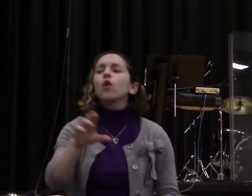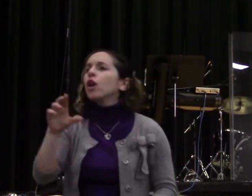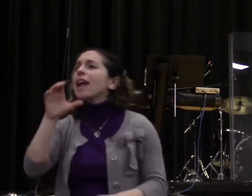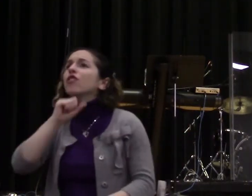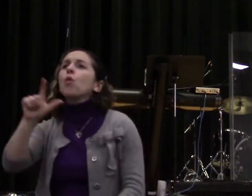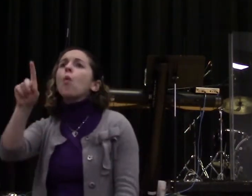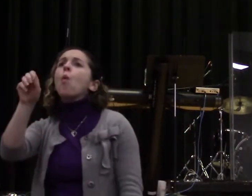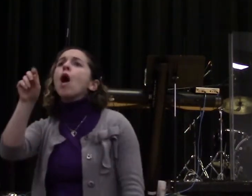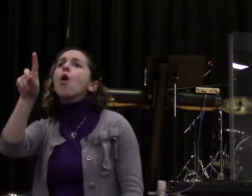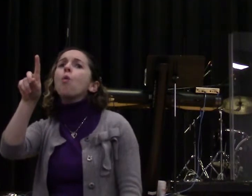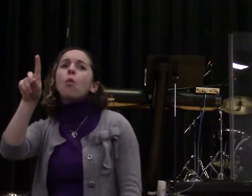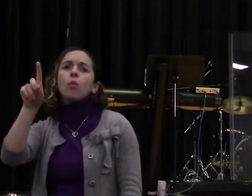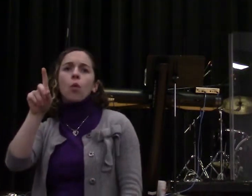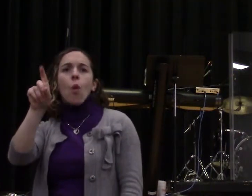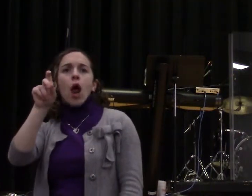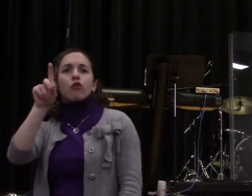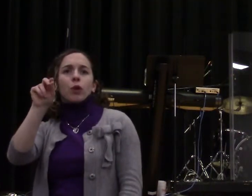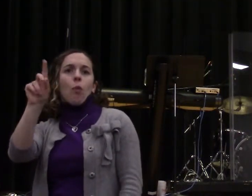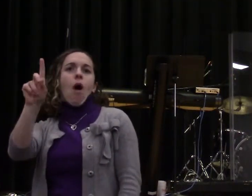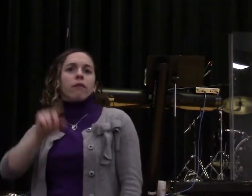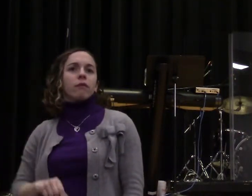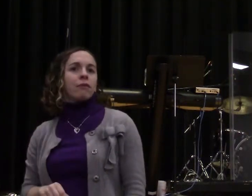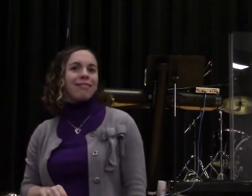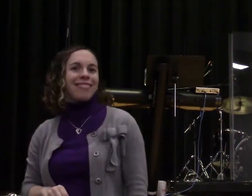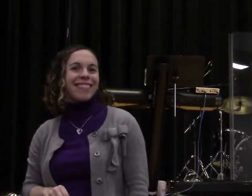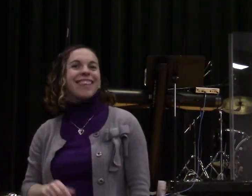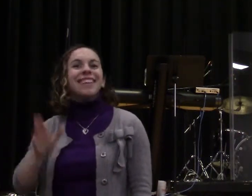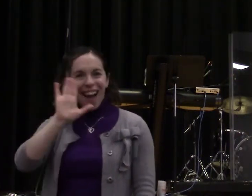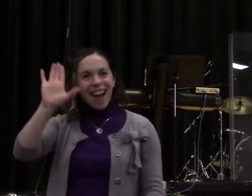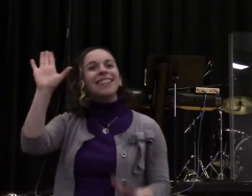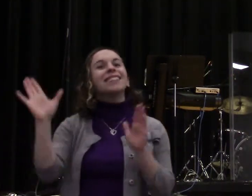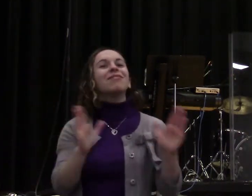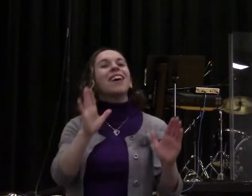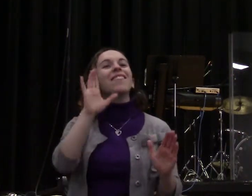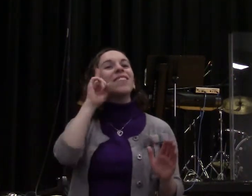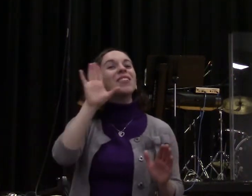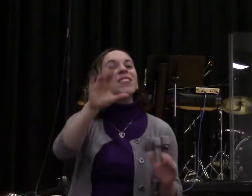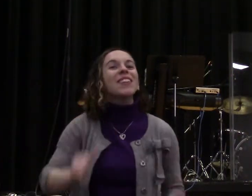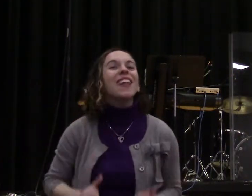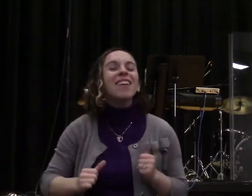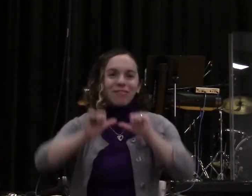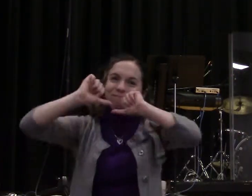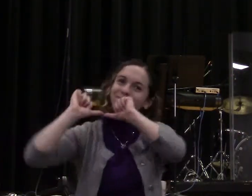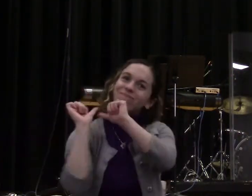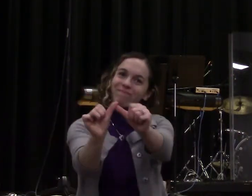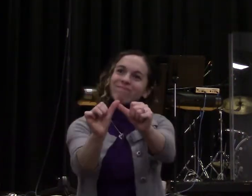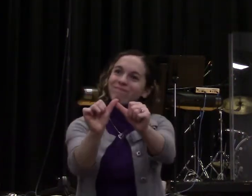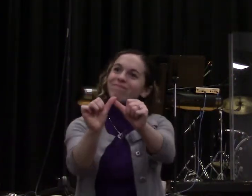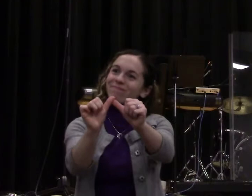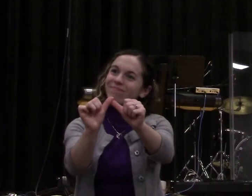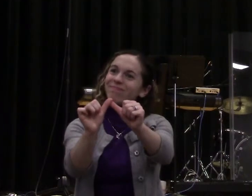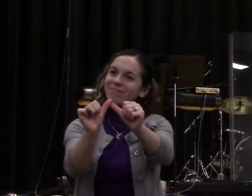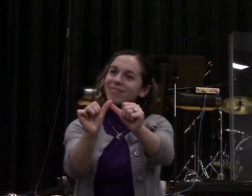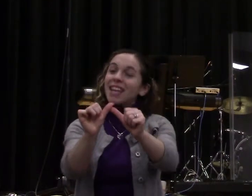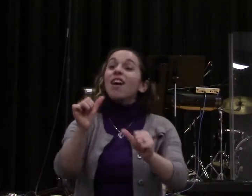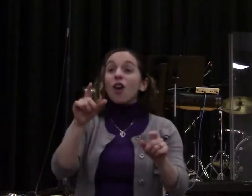My God is consistent. God has an agenda for you and he has an agenda for this church. And